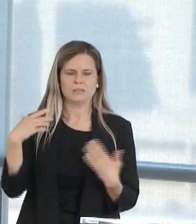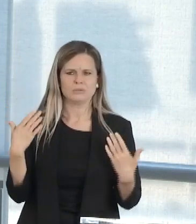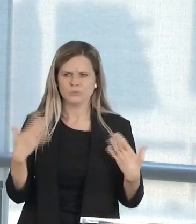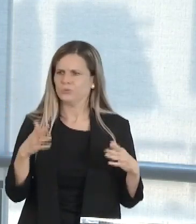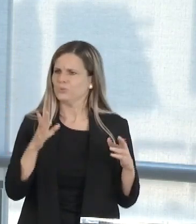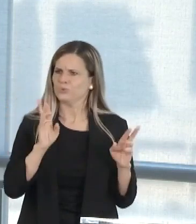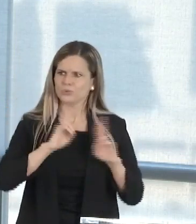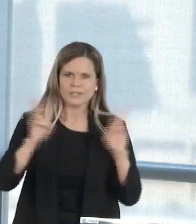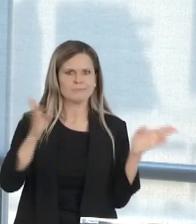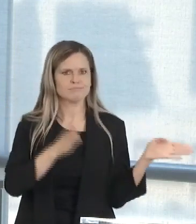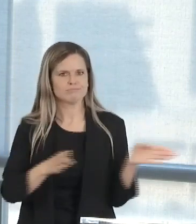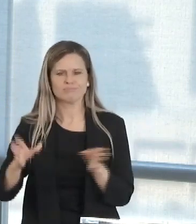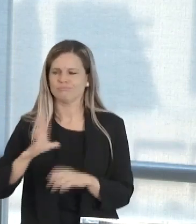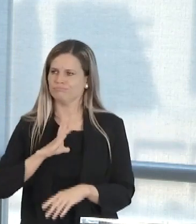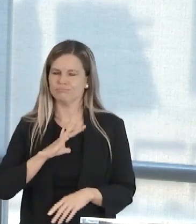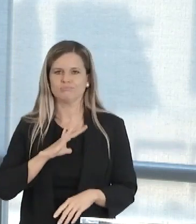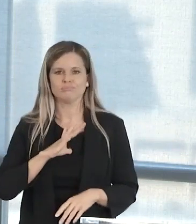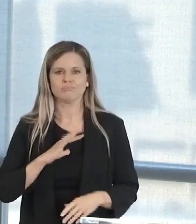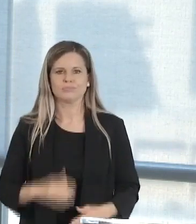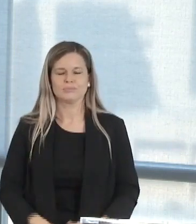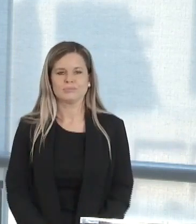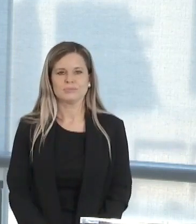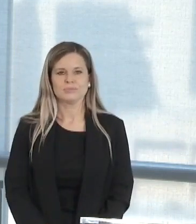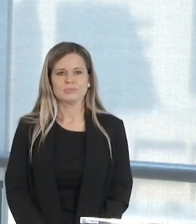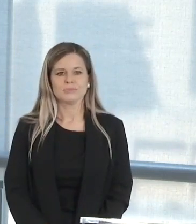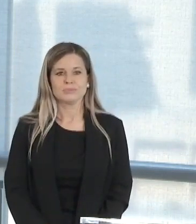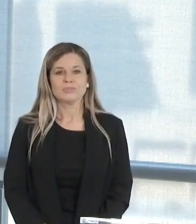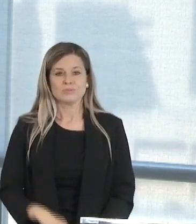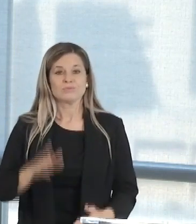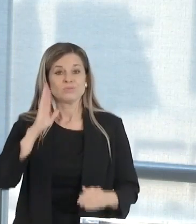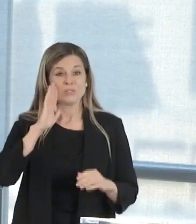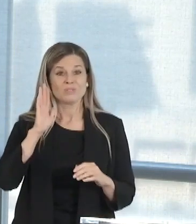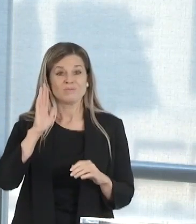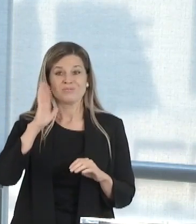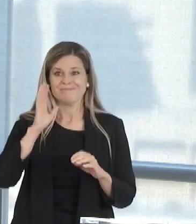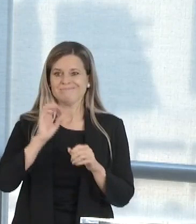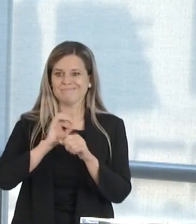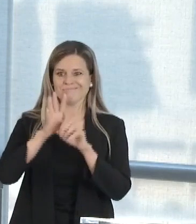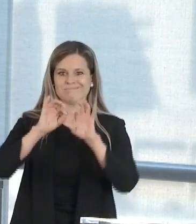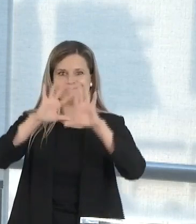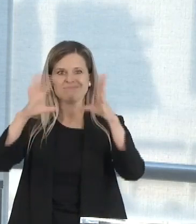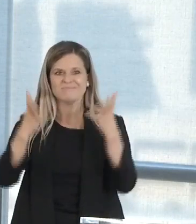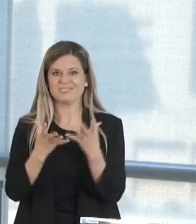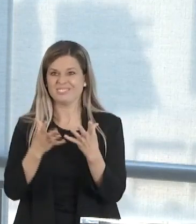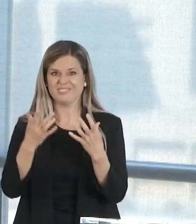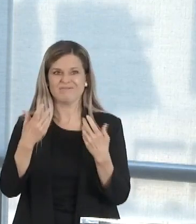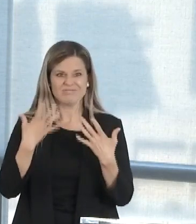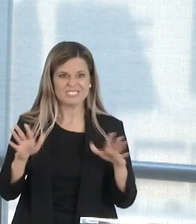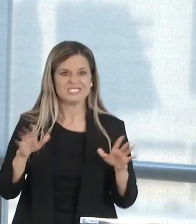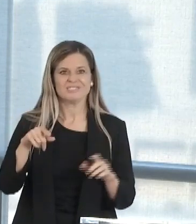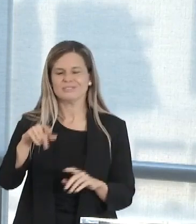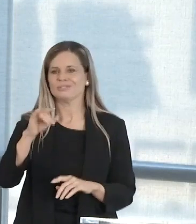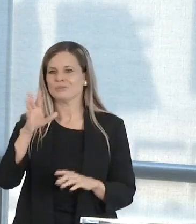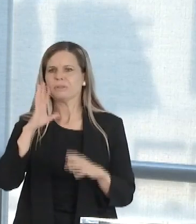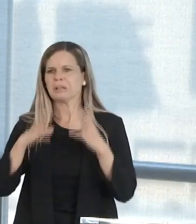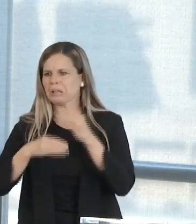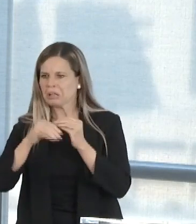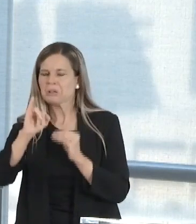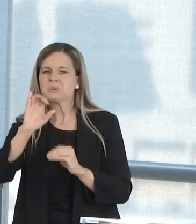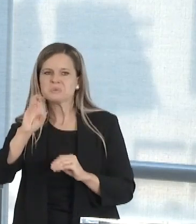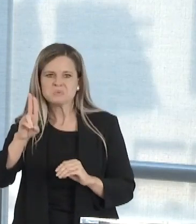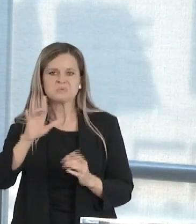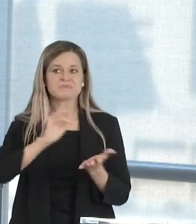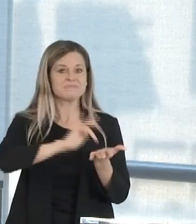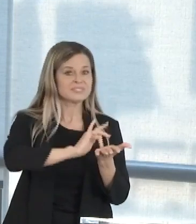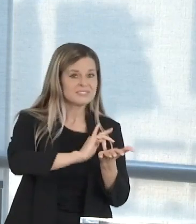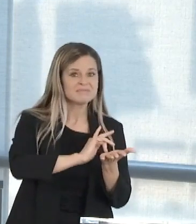combat this spread of this pandemic, the additional beds, ICU beds, as well as medical and surgical beds